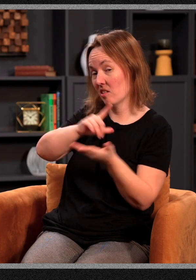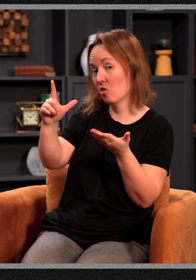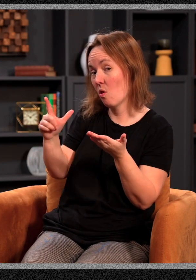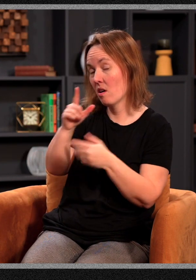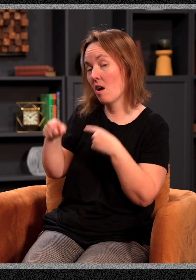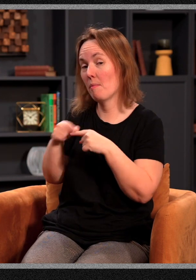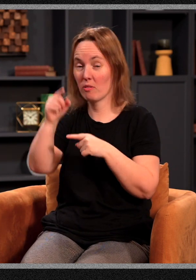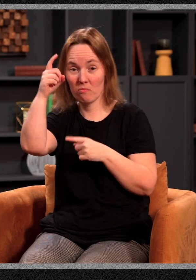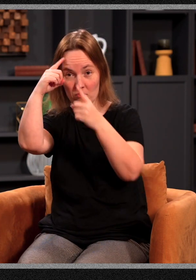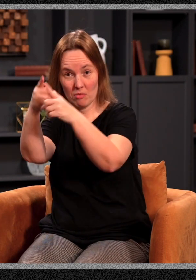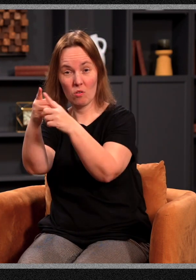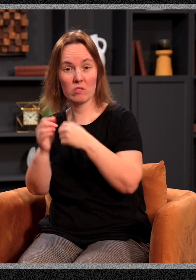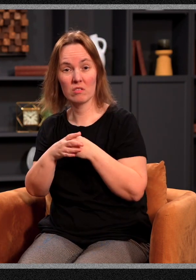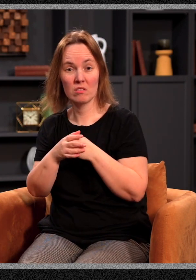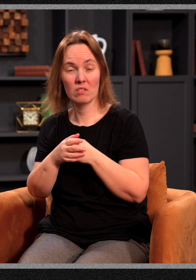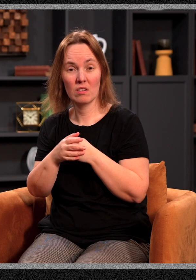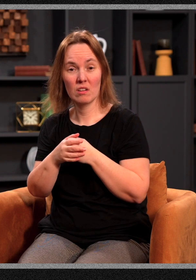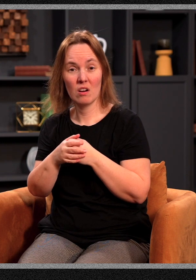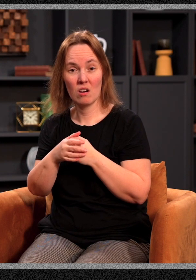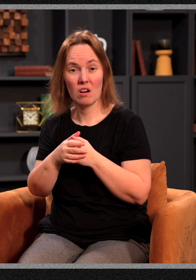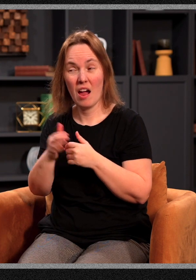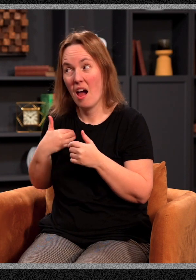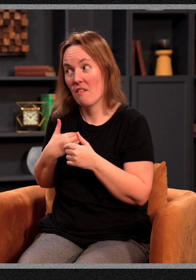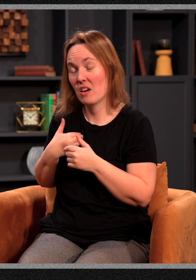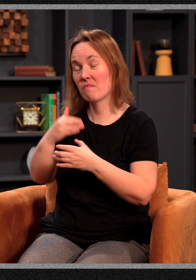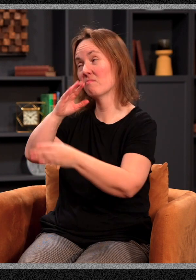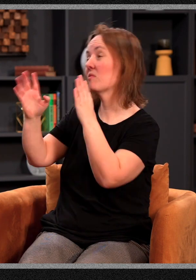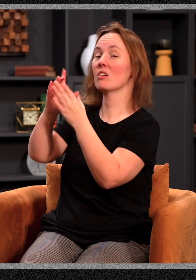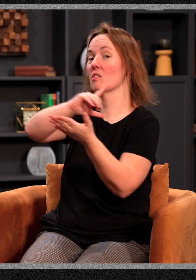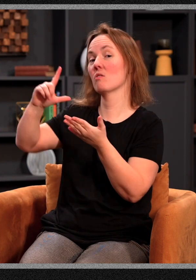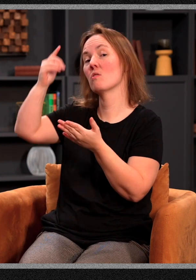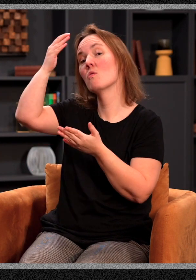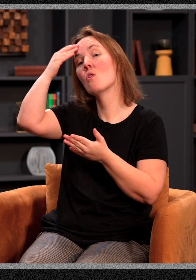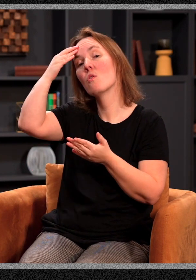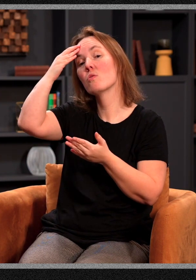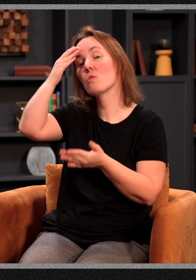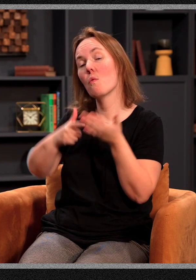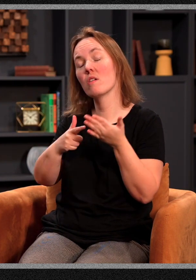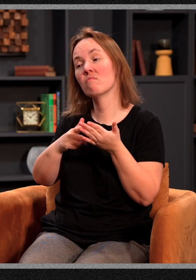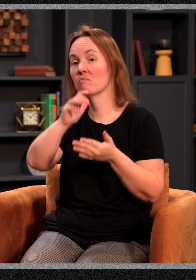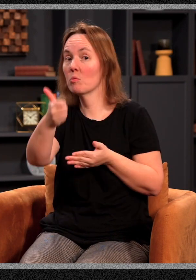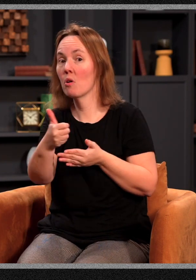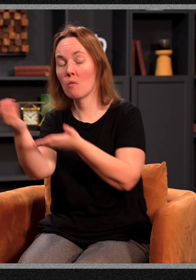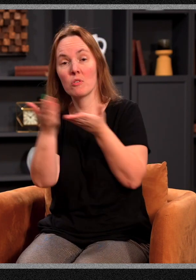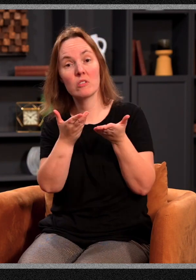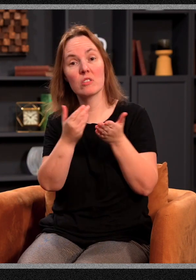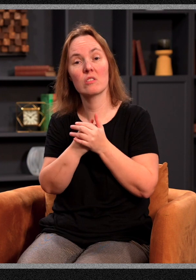that I have set, things that seem to be practical, common sense? Or have I consulted the Lord who knows what tomorrow holds? Have I asked Him,